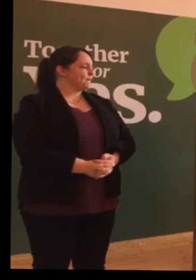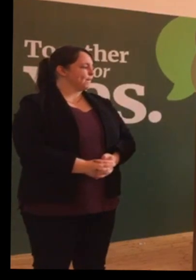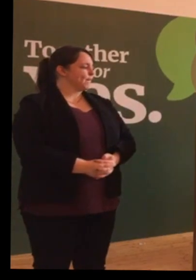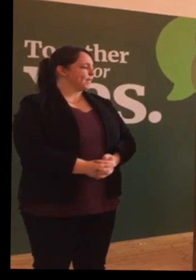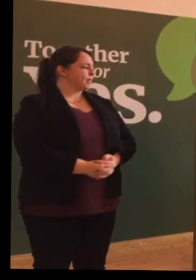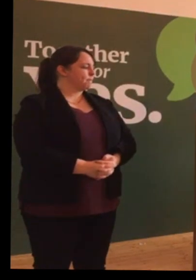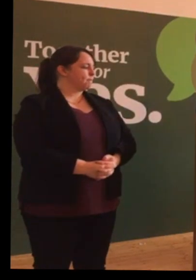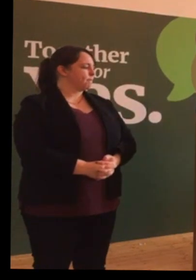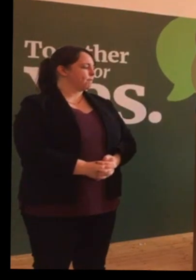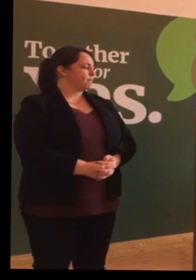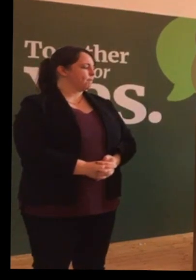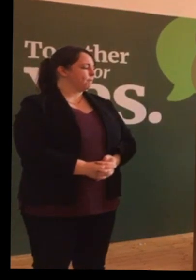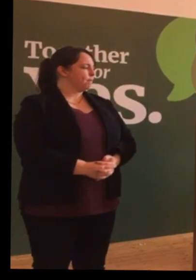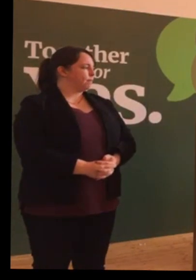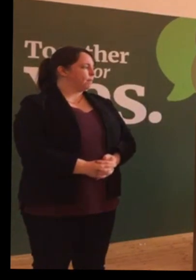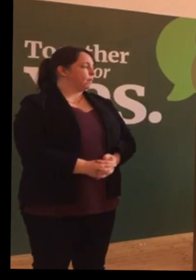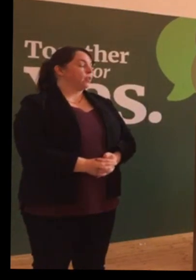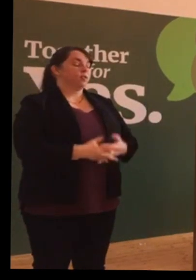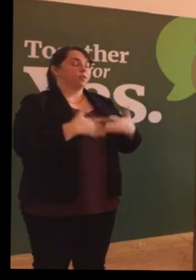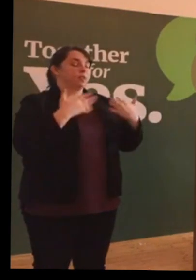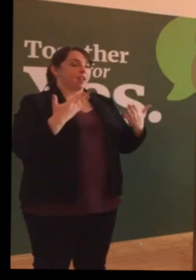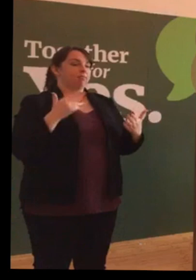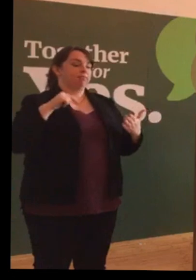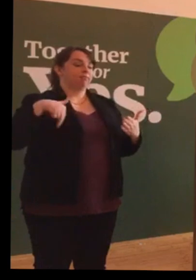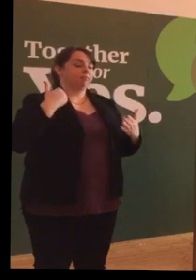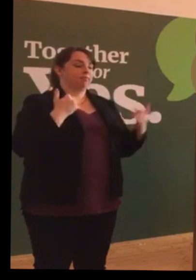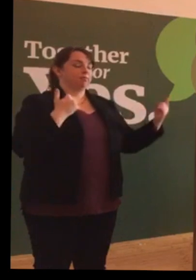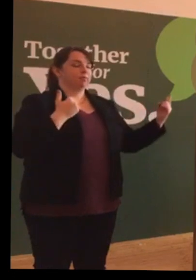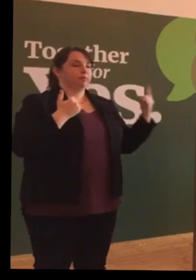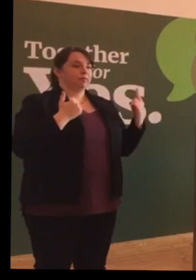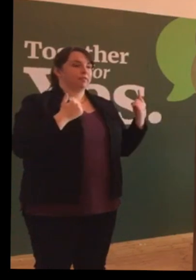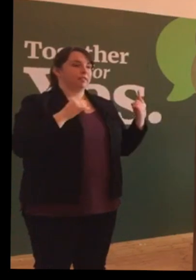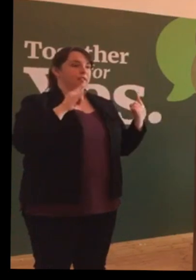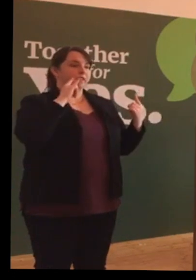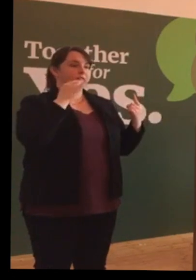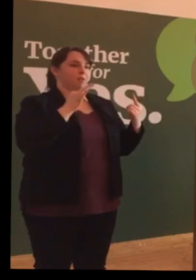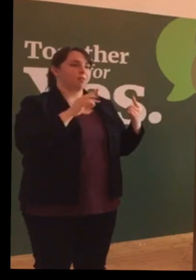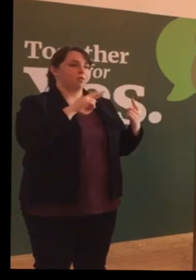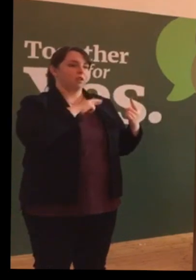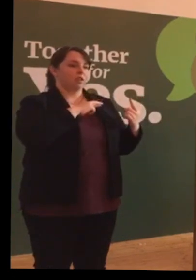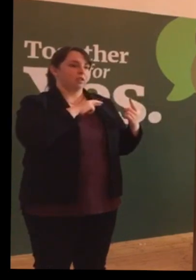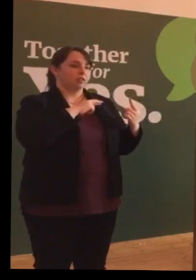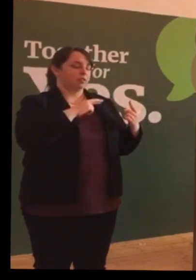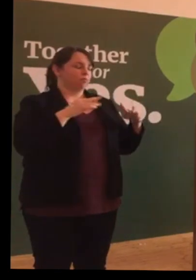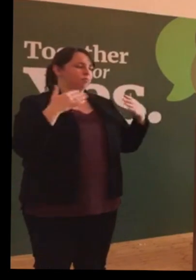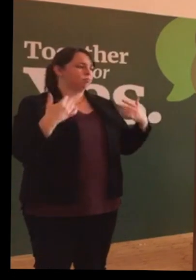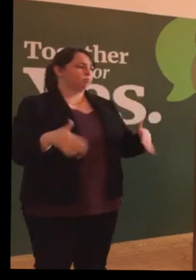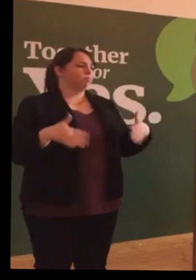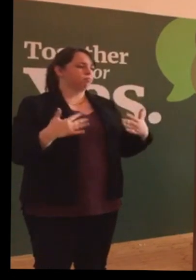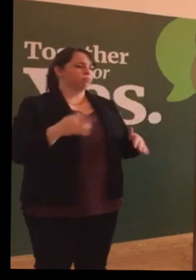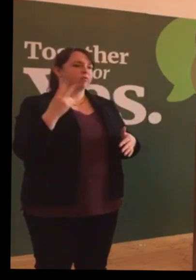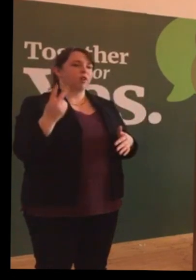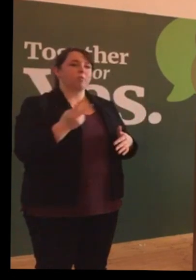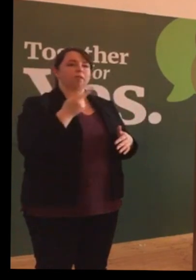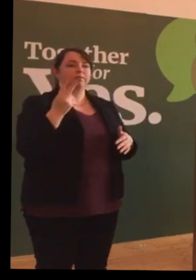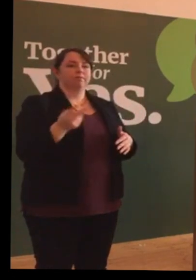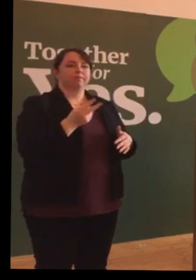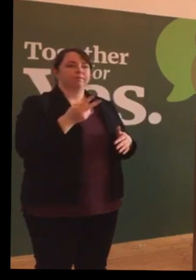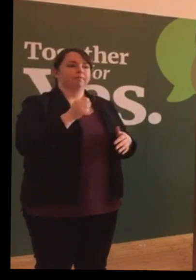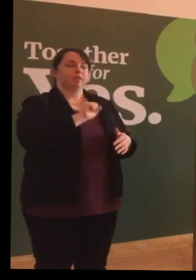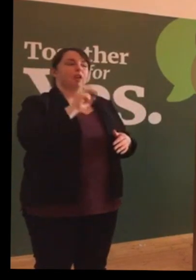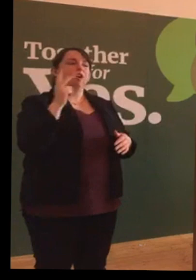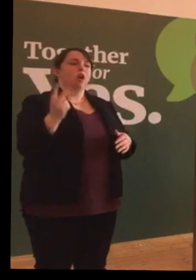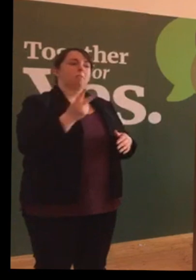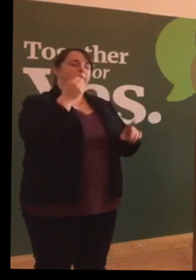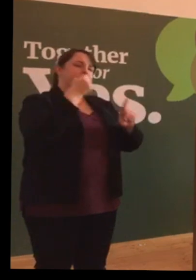So, we're now going to hear from an extraordinary couple who are campaigners with